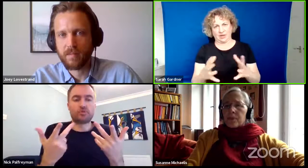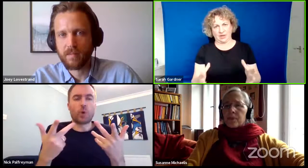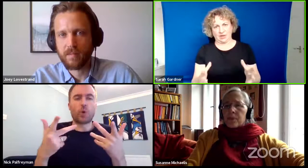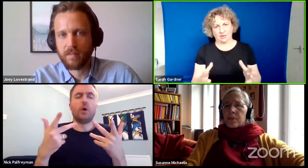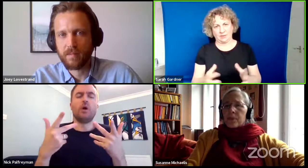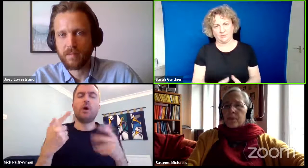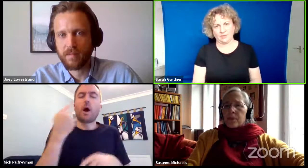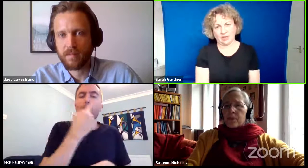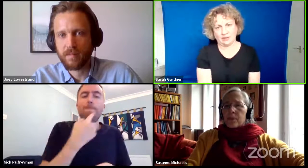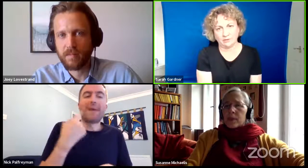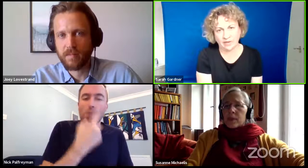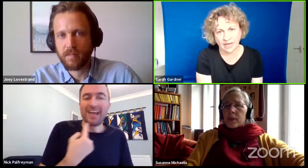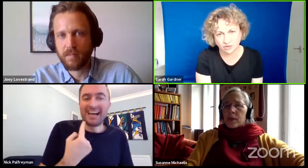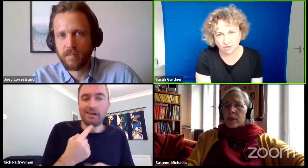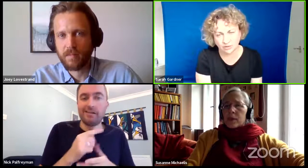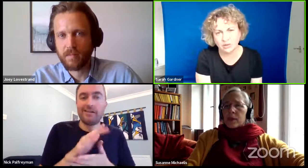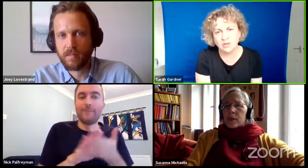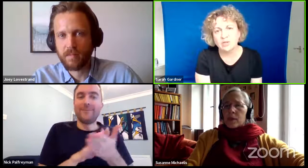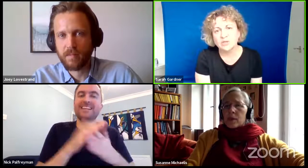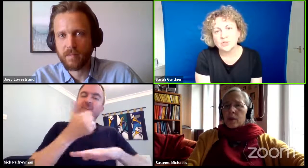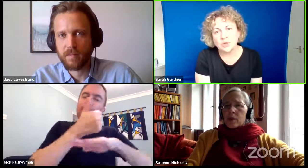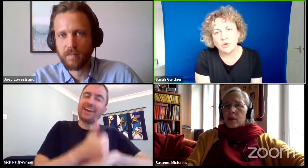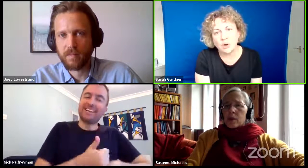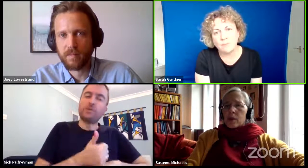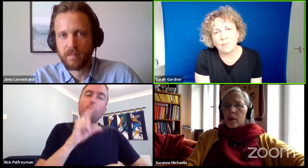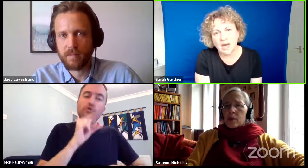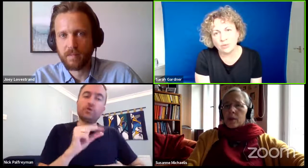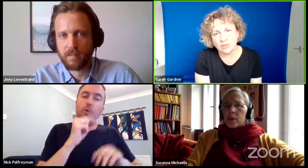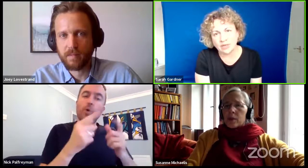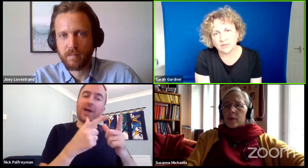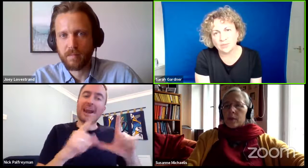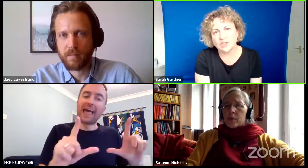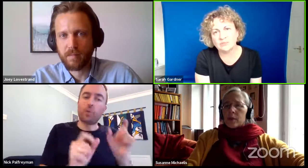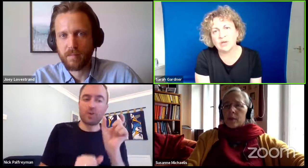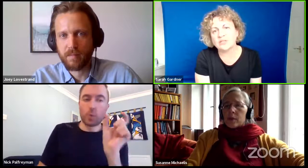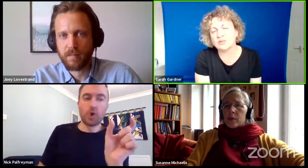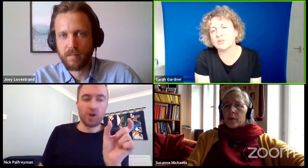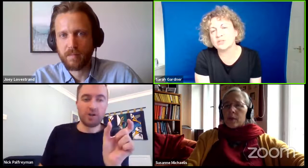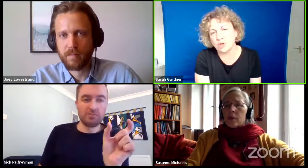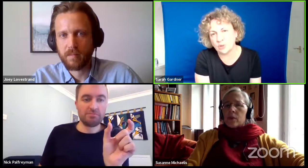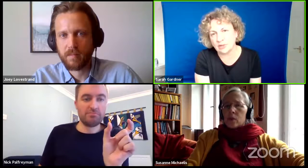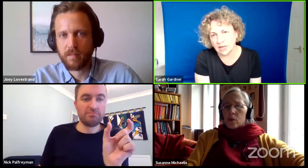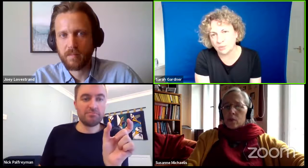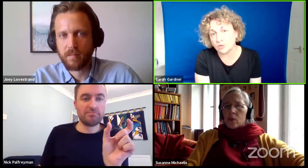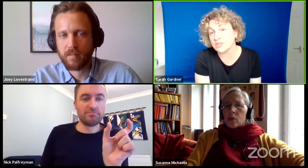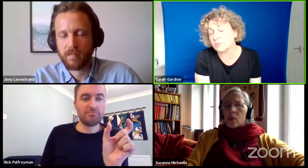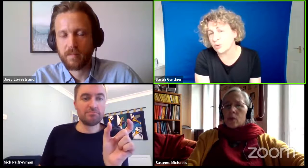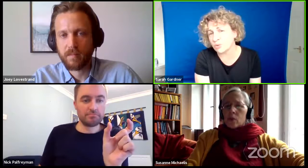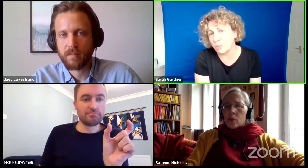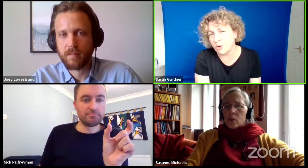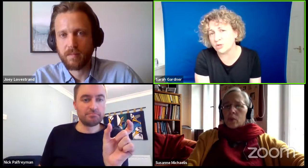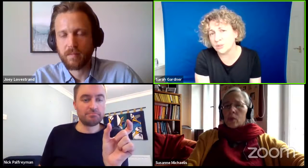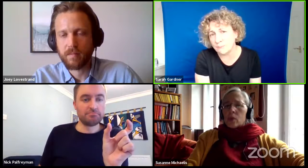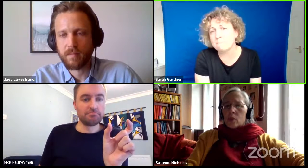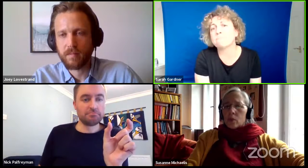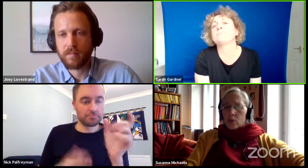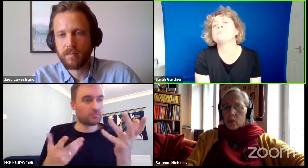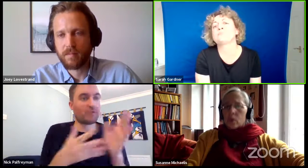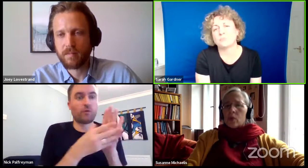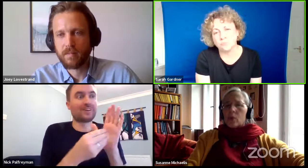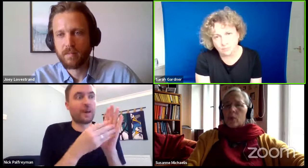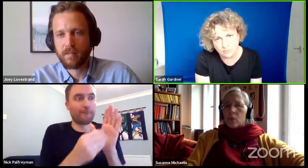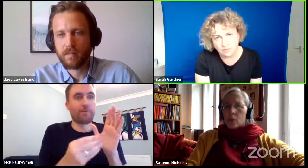difference for clarification. So you've got mouthings, which is based on the spoken language or the spoken word.